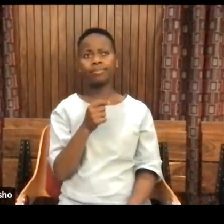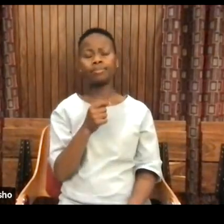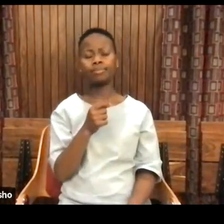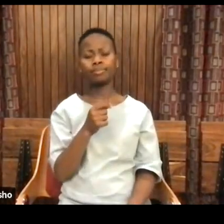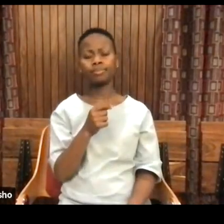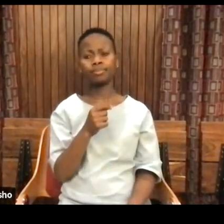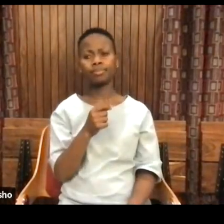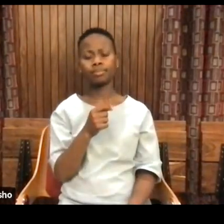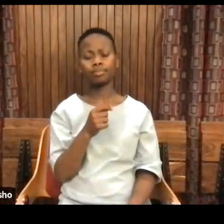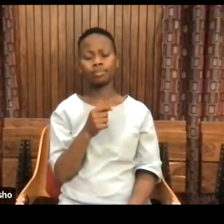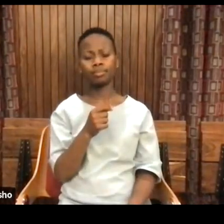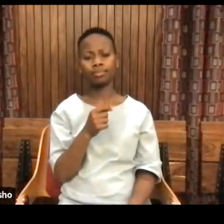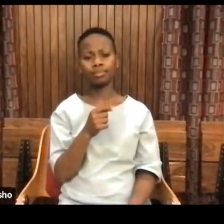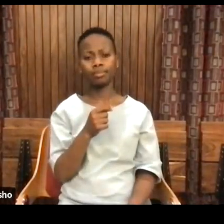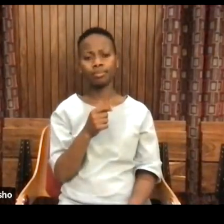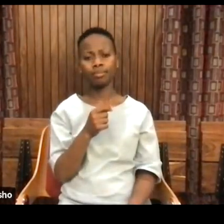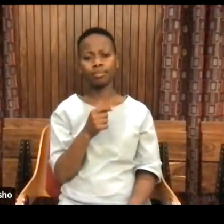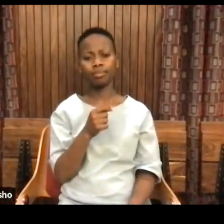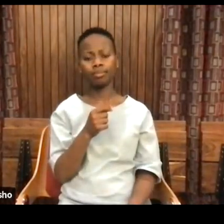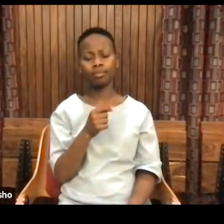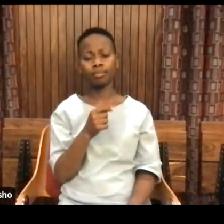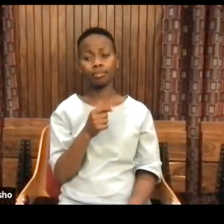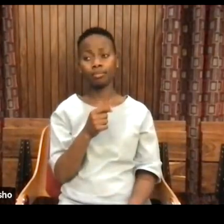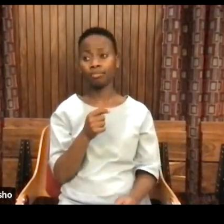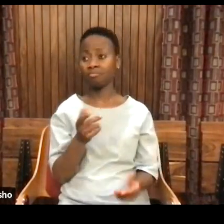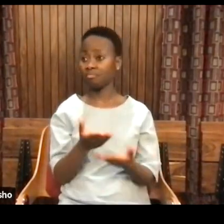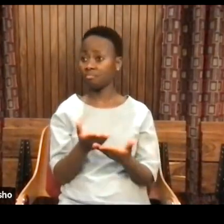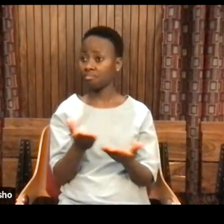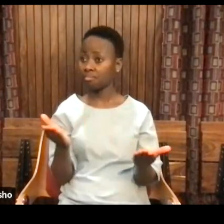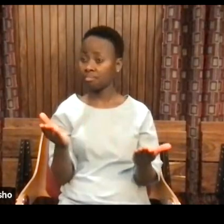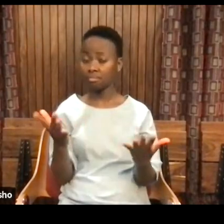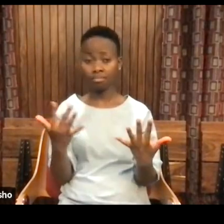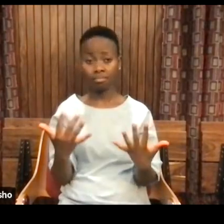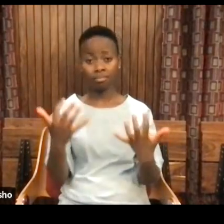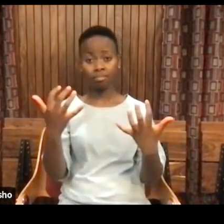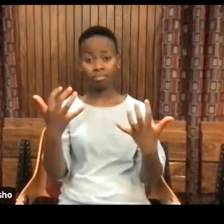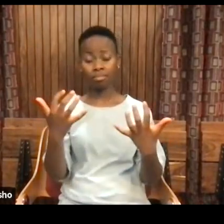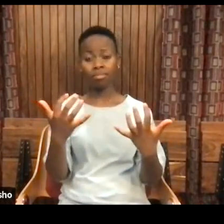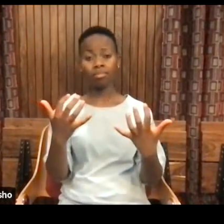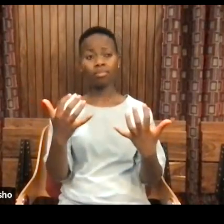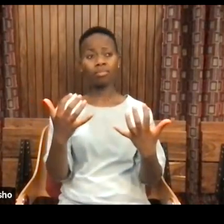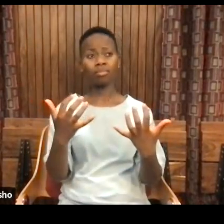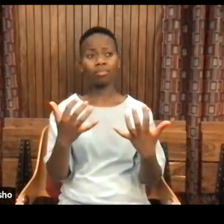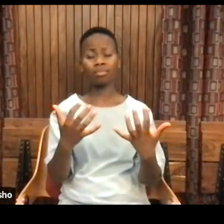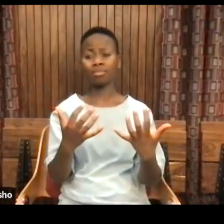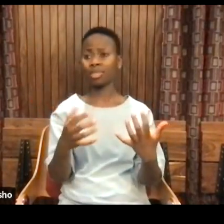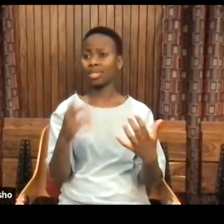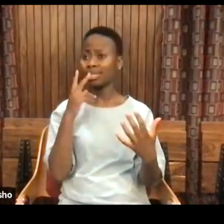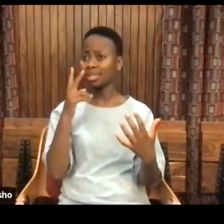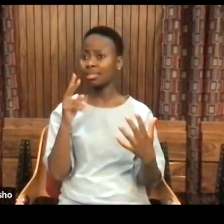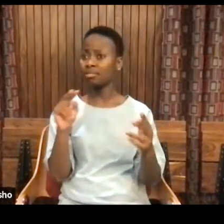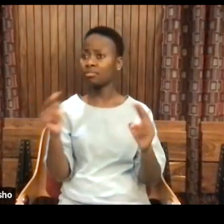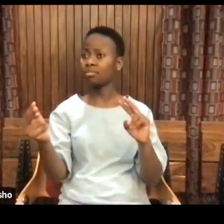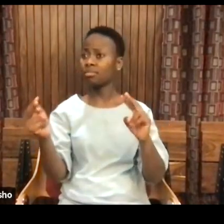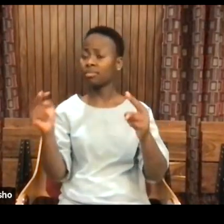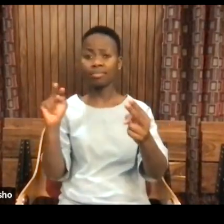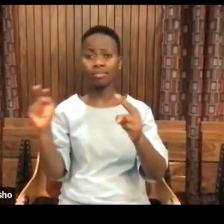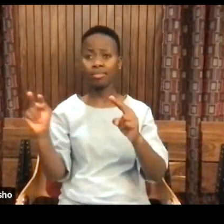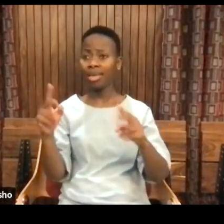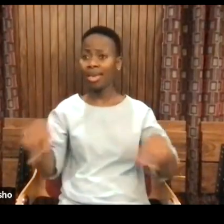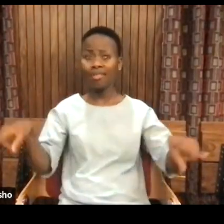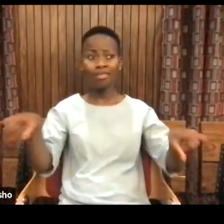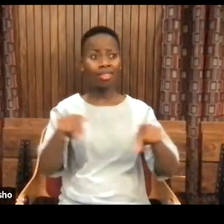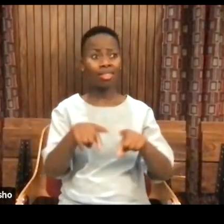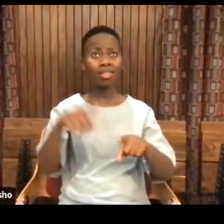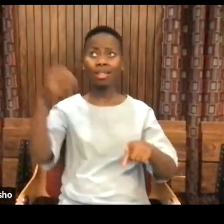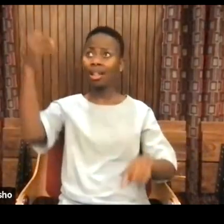that it is all of us who build things, you look at the roads around here, you look across all the